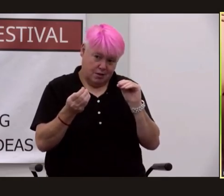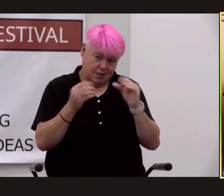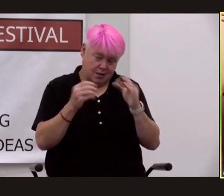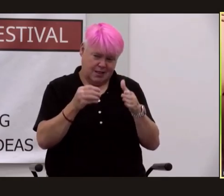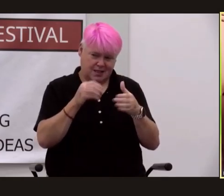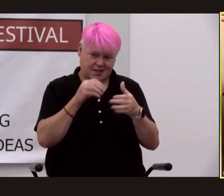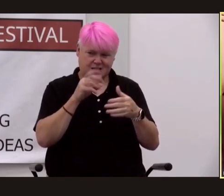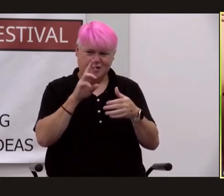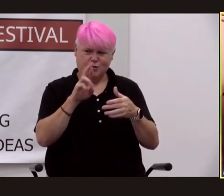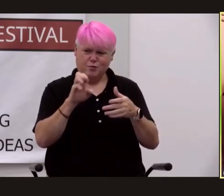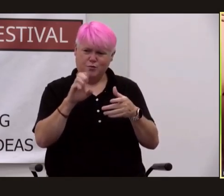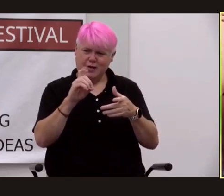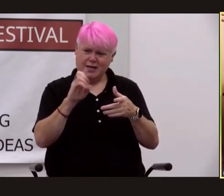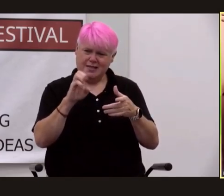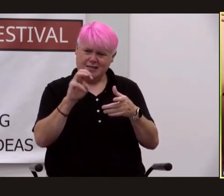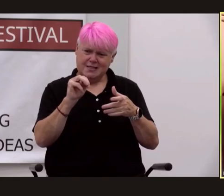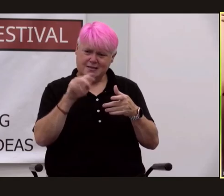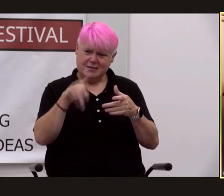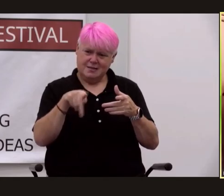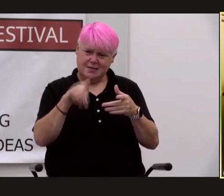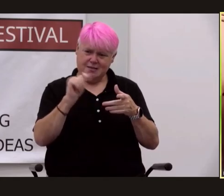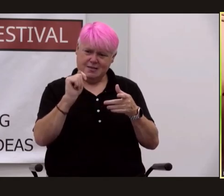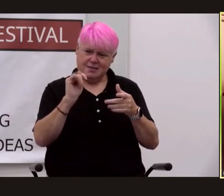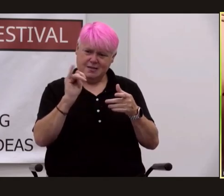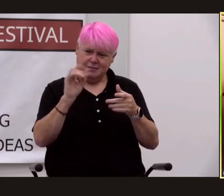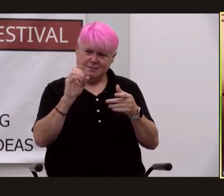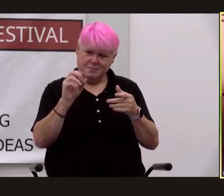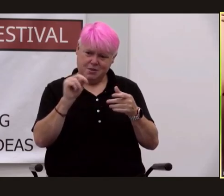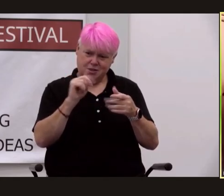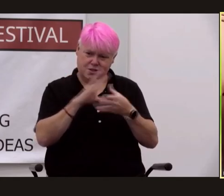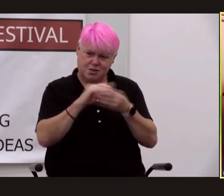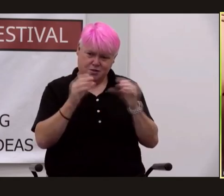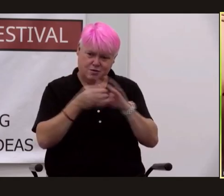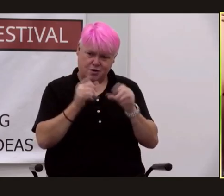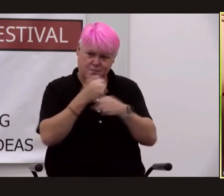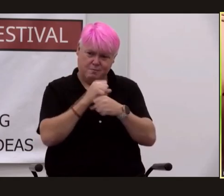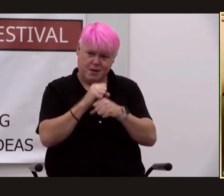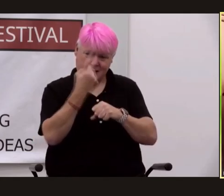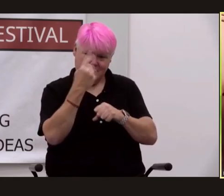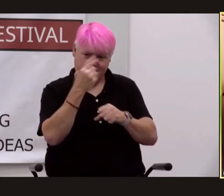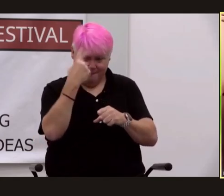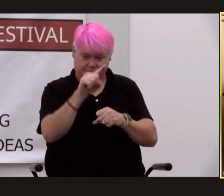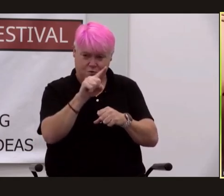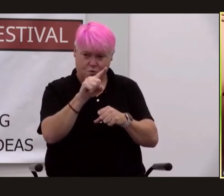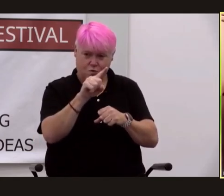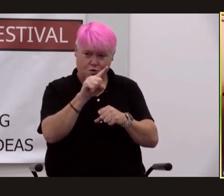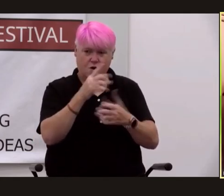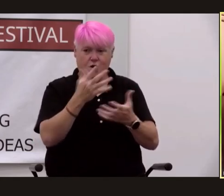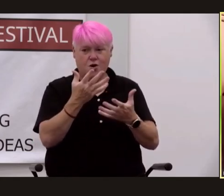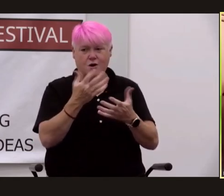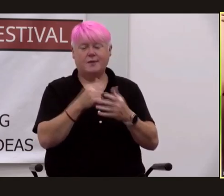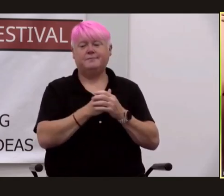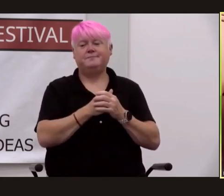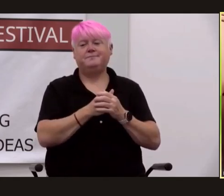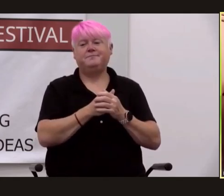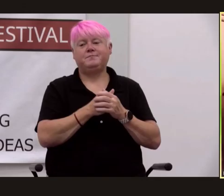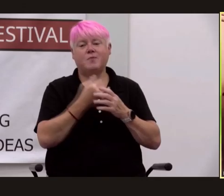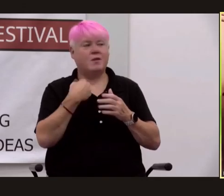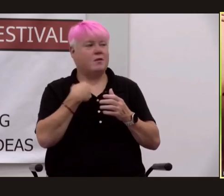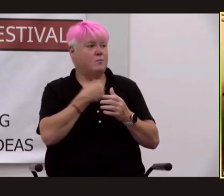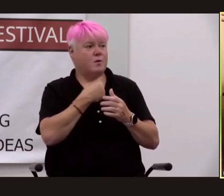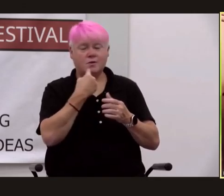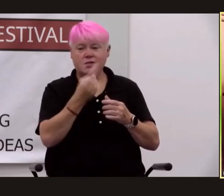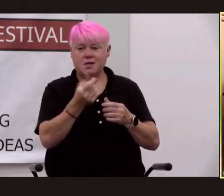is a story of somebody making up for finding a way to make recompense for we would say today